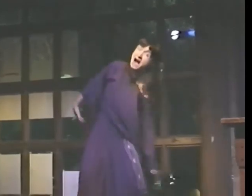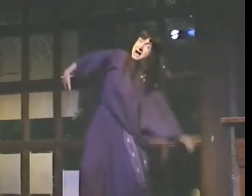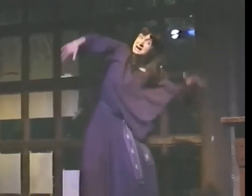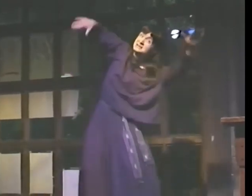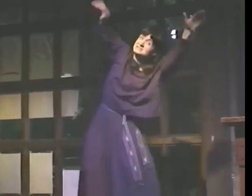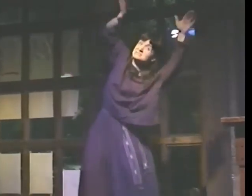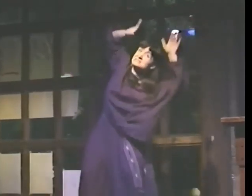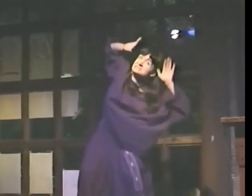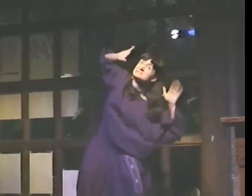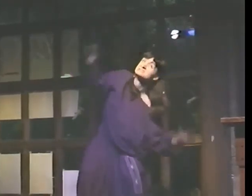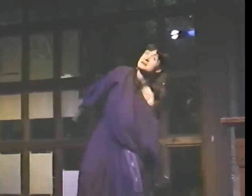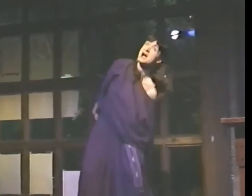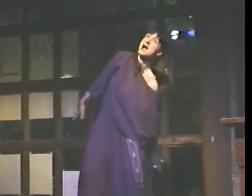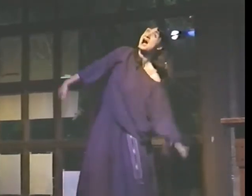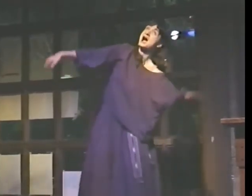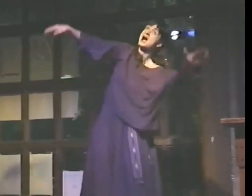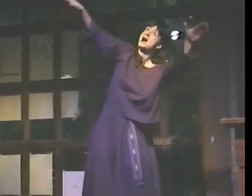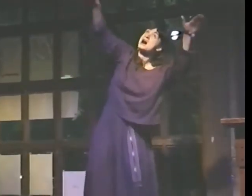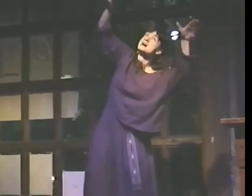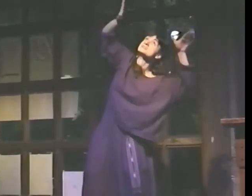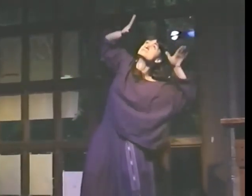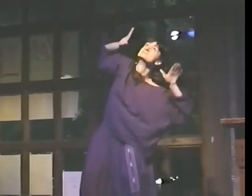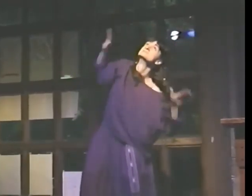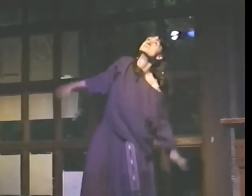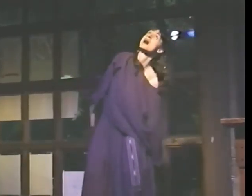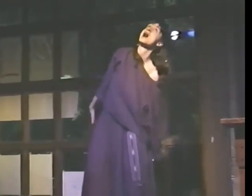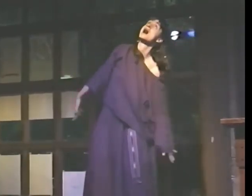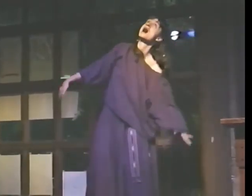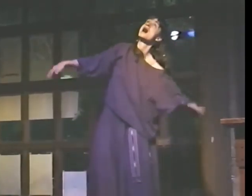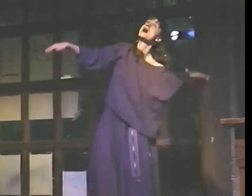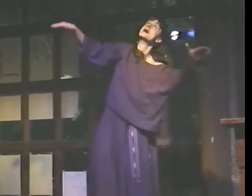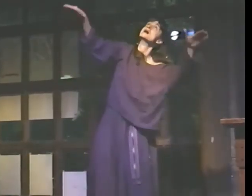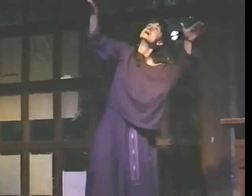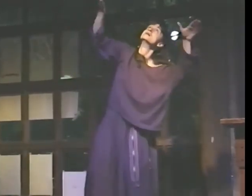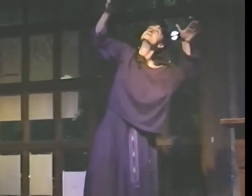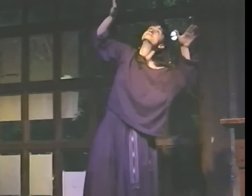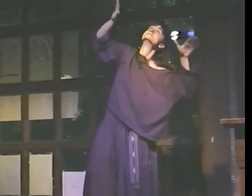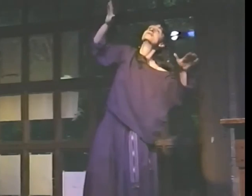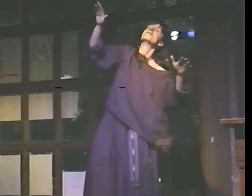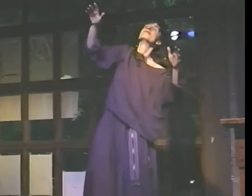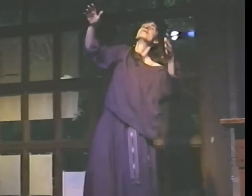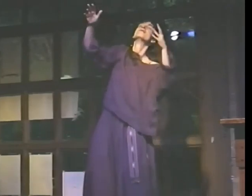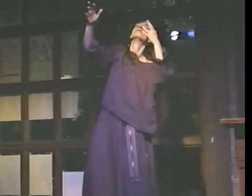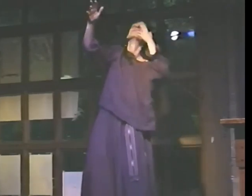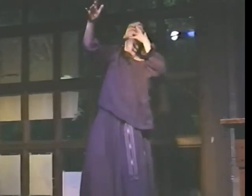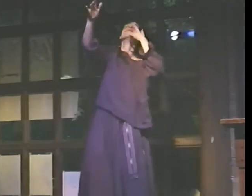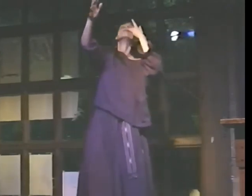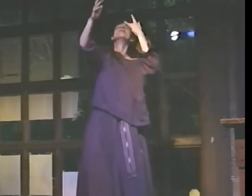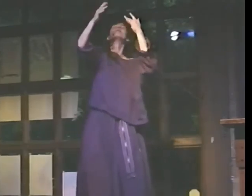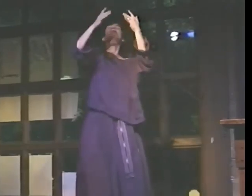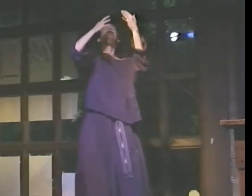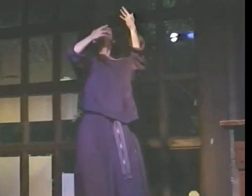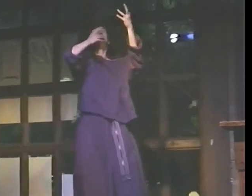Up. Back to the colors. To the colors. To the colors.